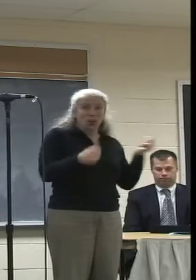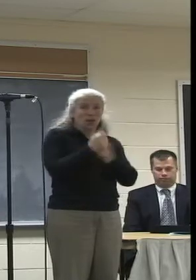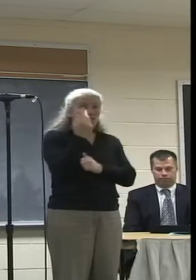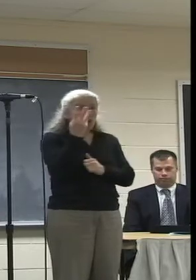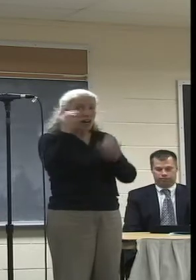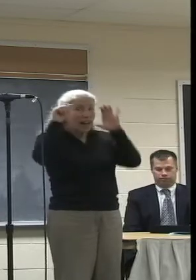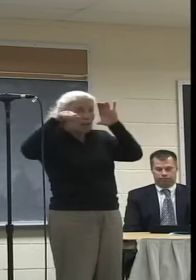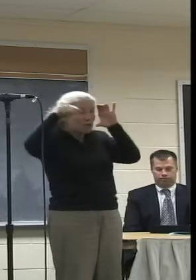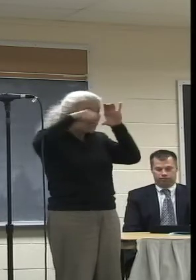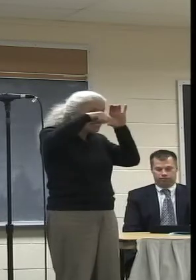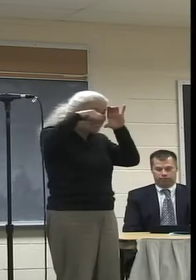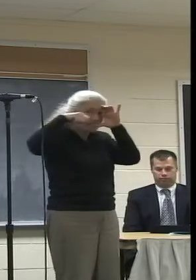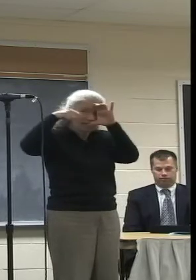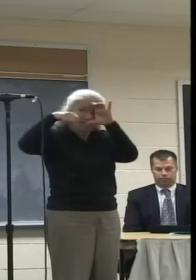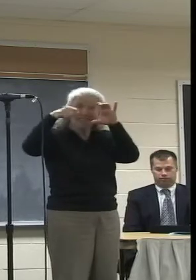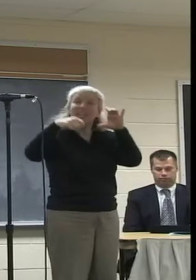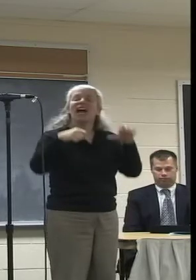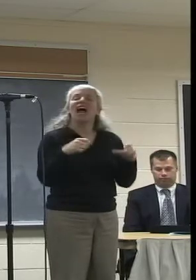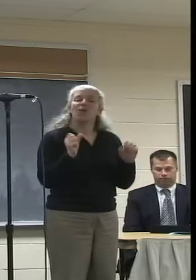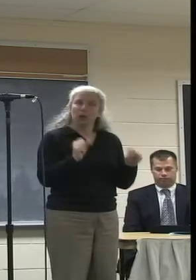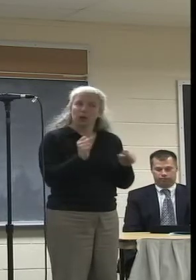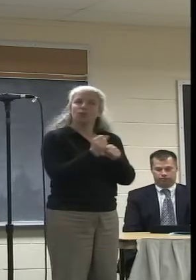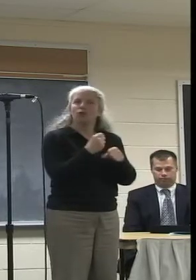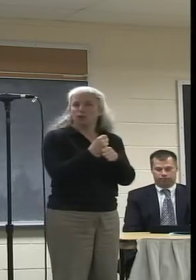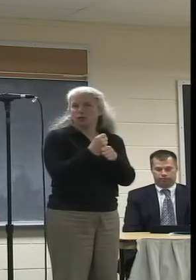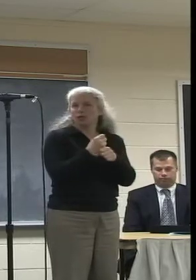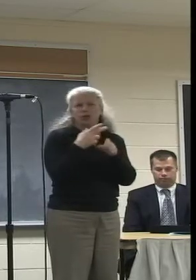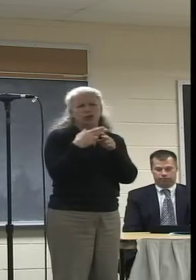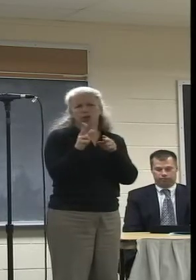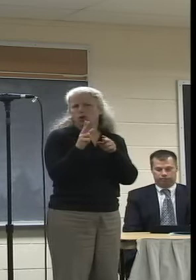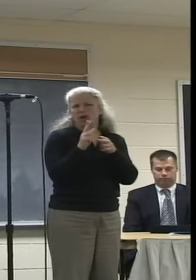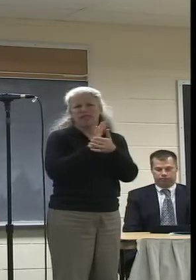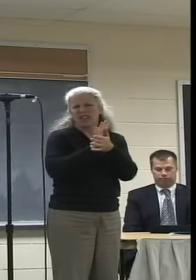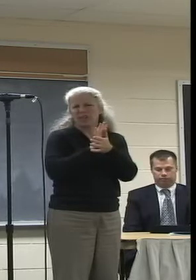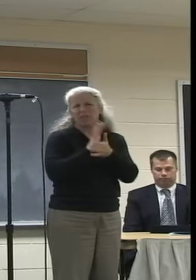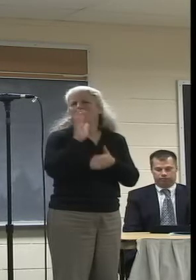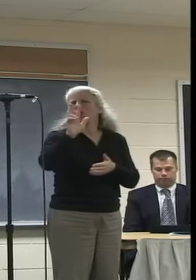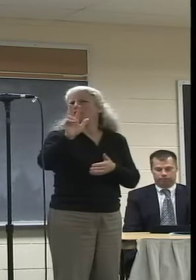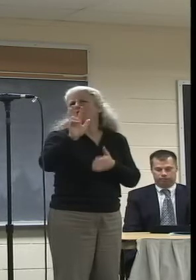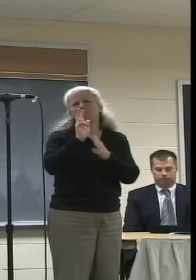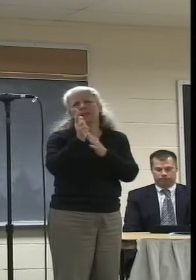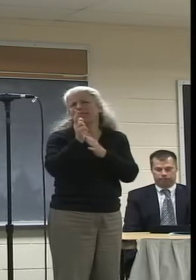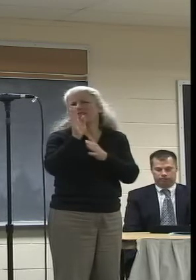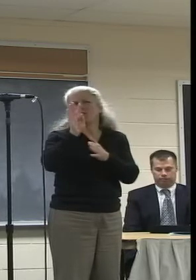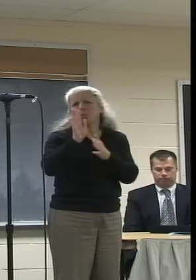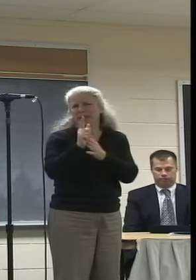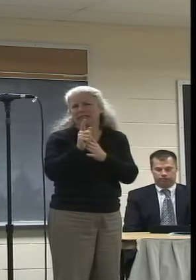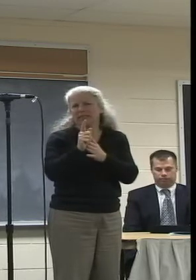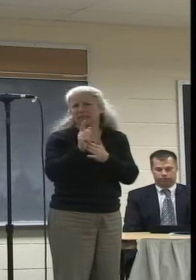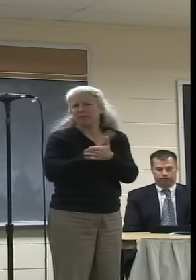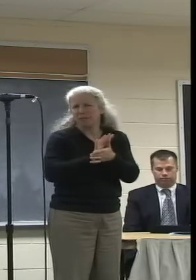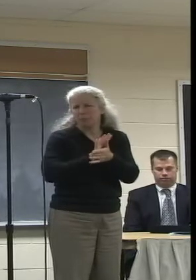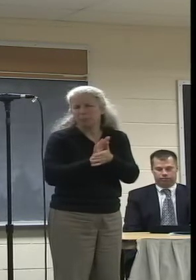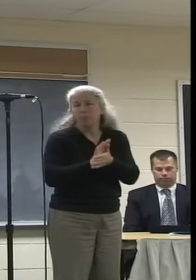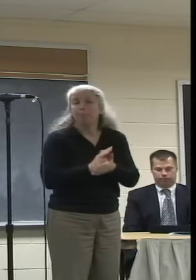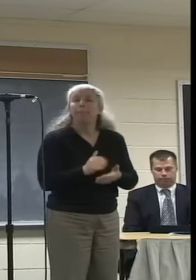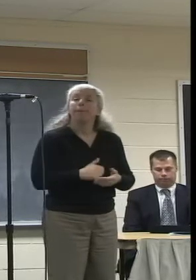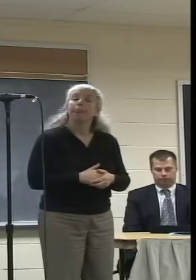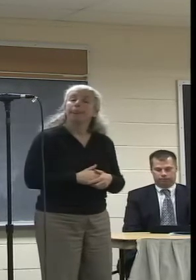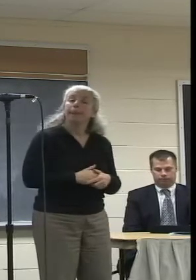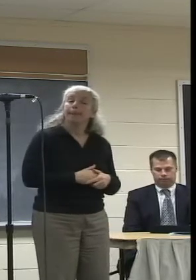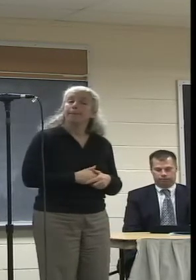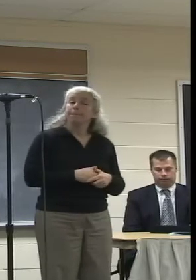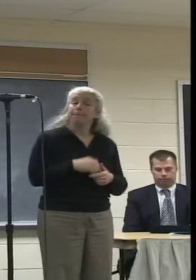running. We were able to produce just a short three-, four-minute video, but wherein the